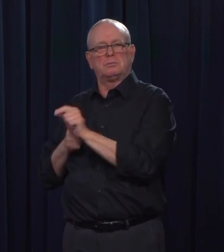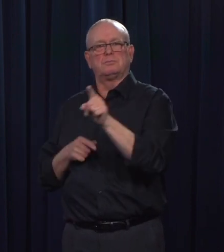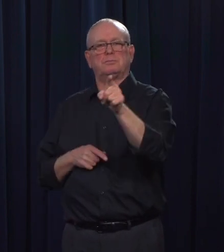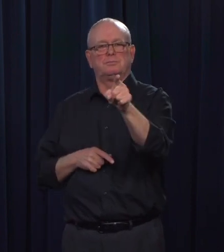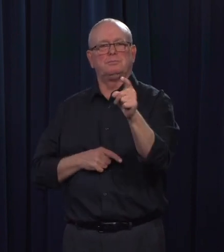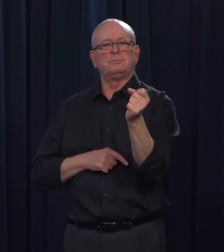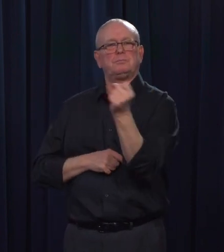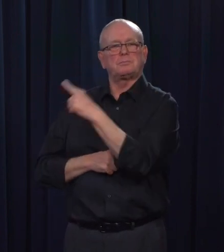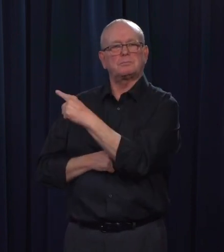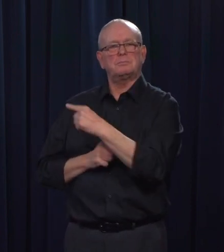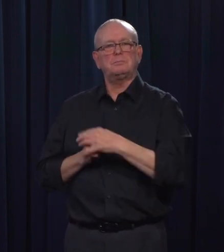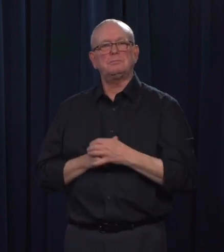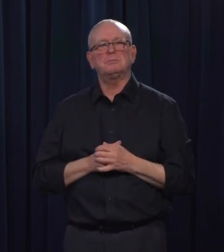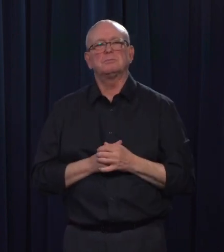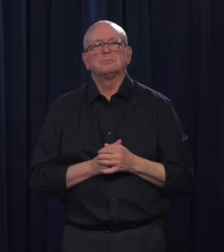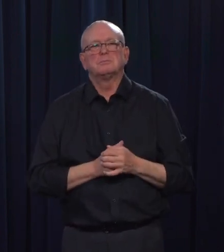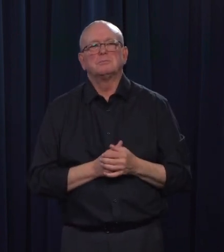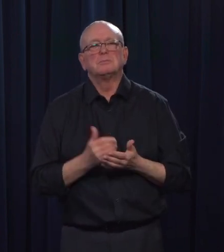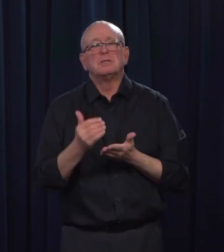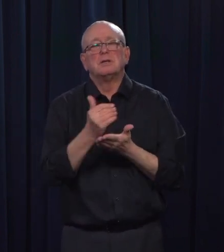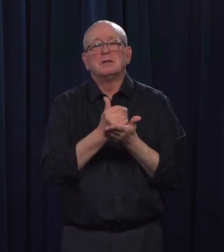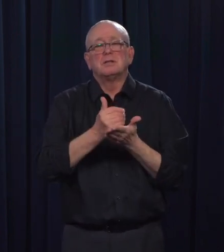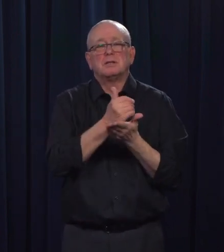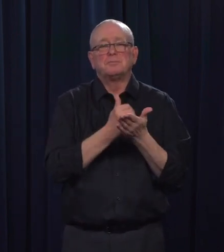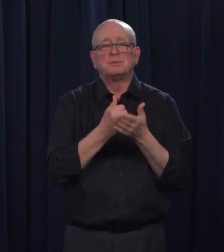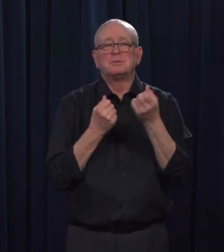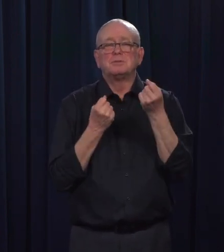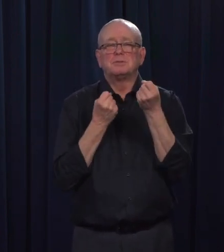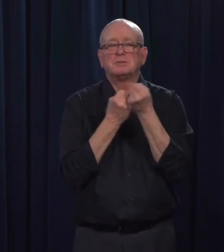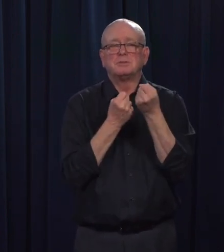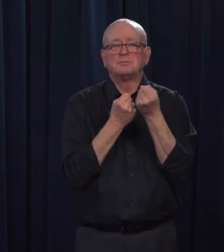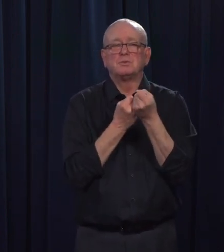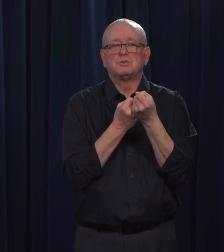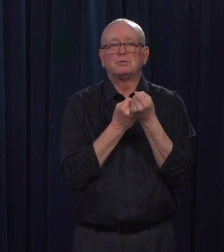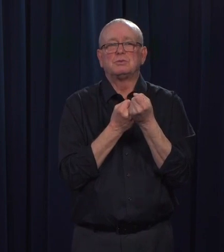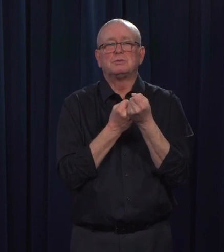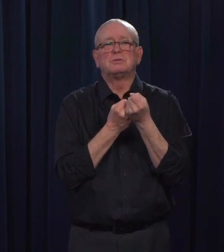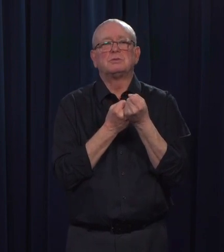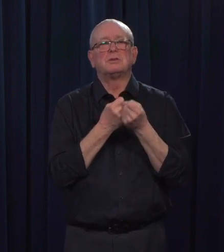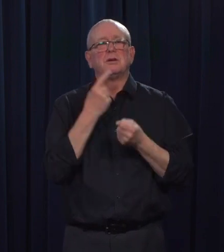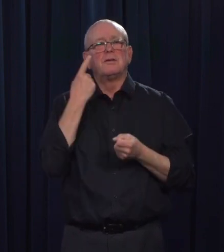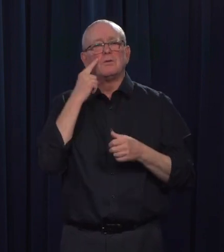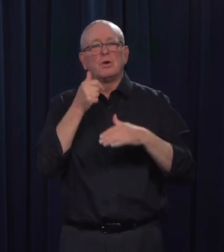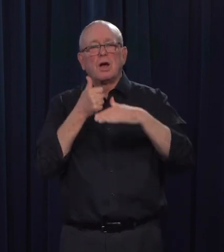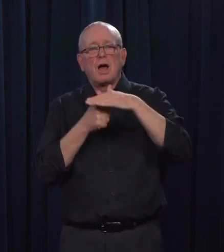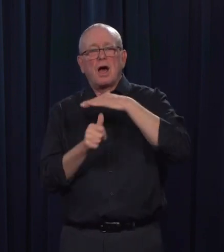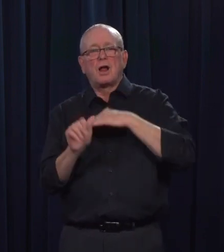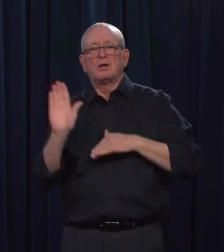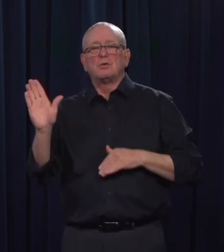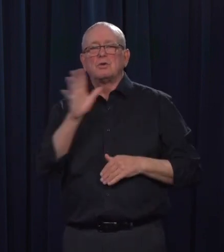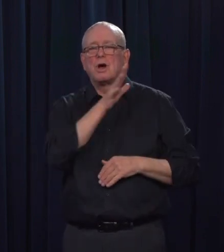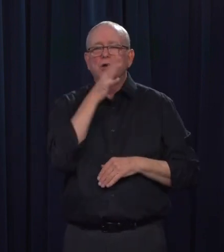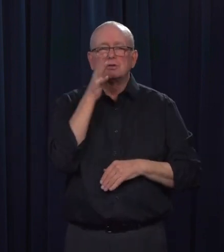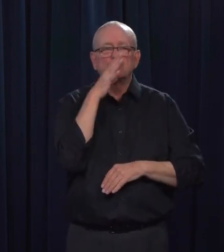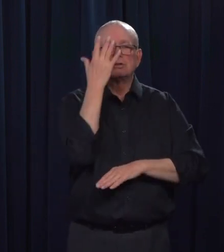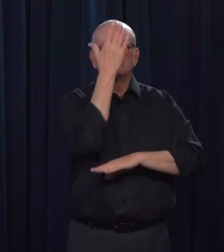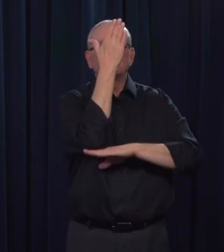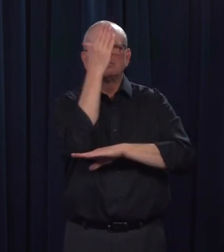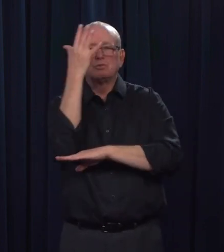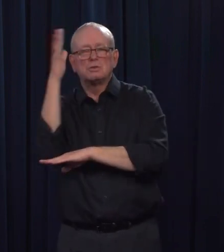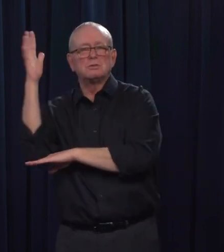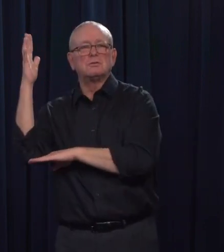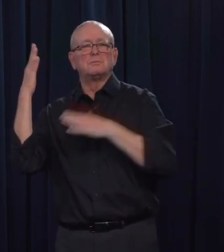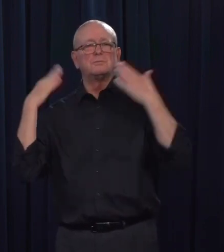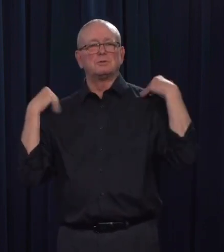ministry versus the emergency isolation support that we saw roll out yesterday? Is there a difference in how that would be delivered?